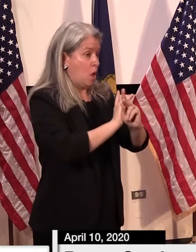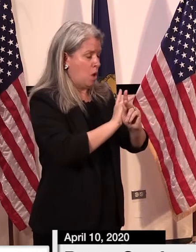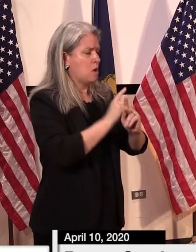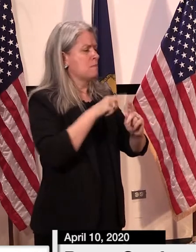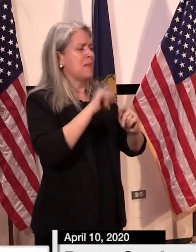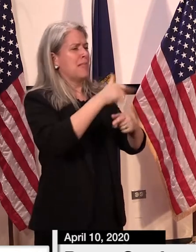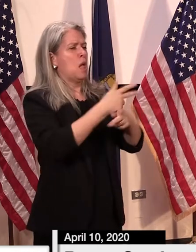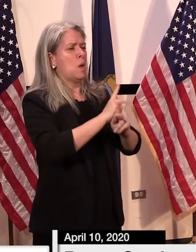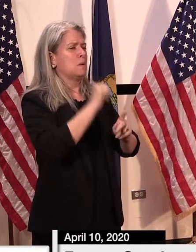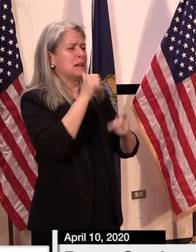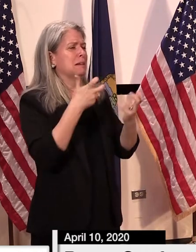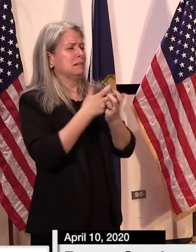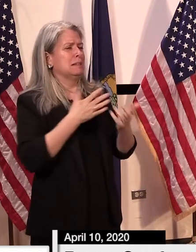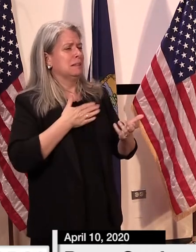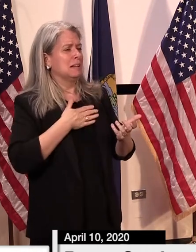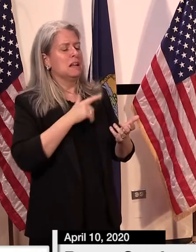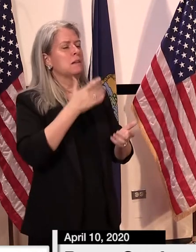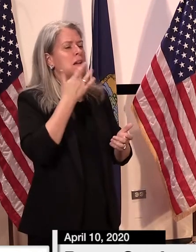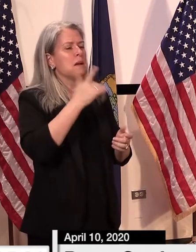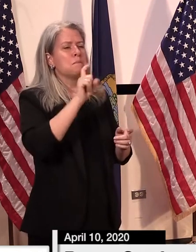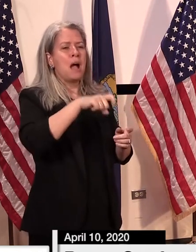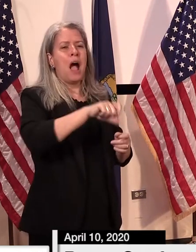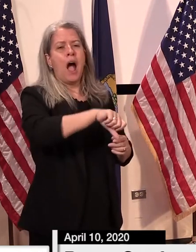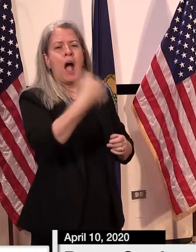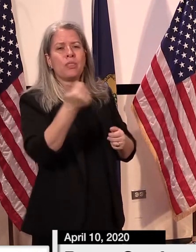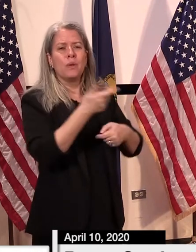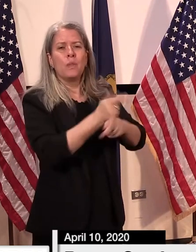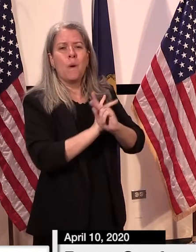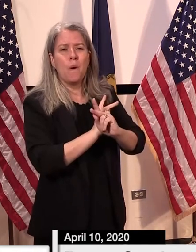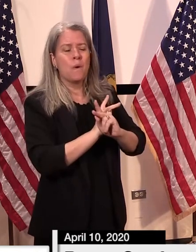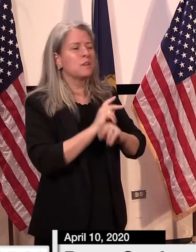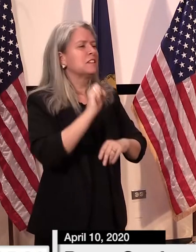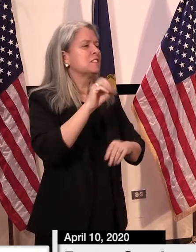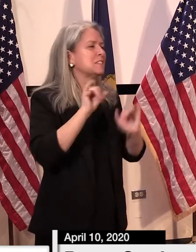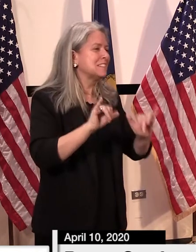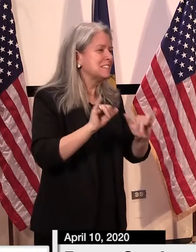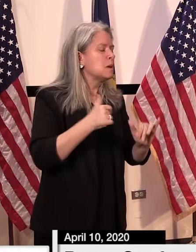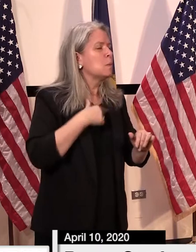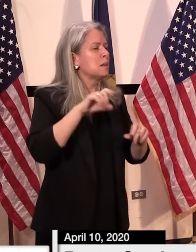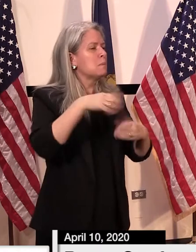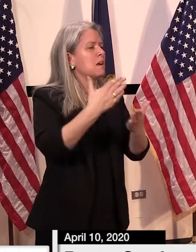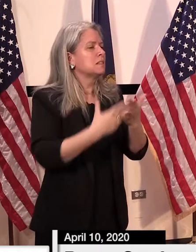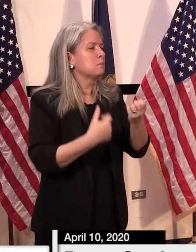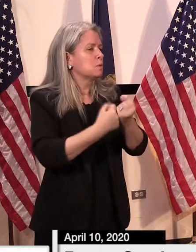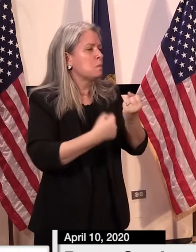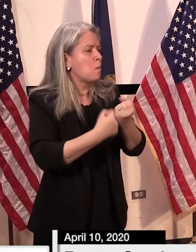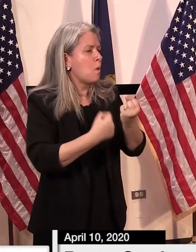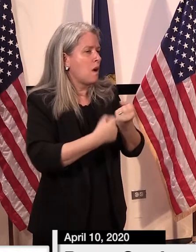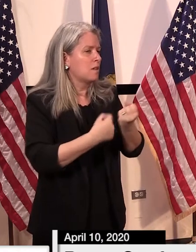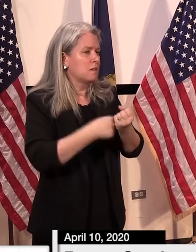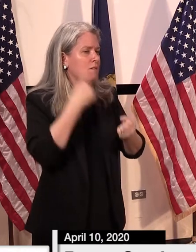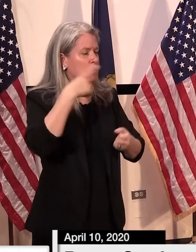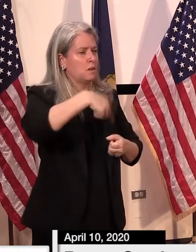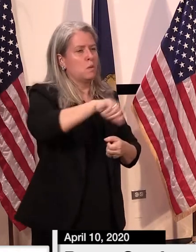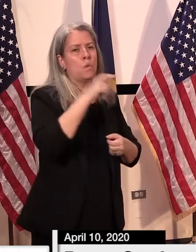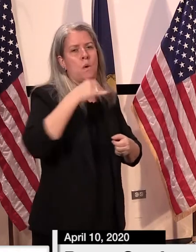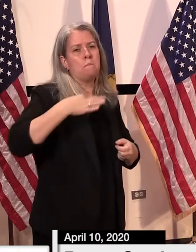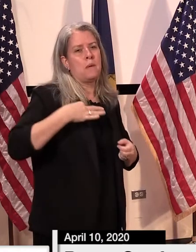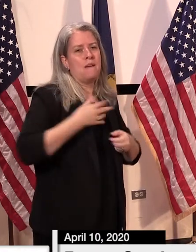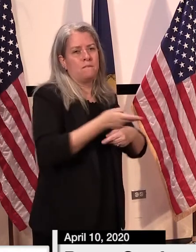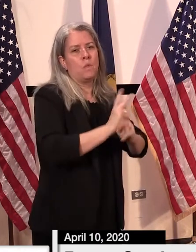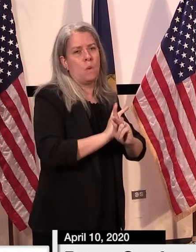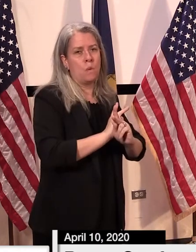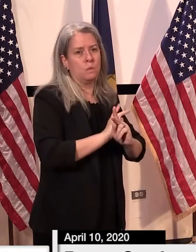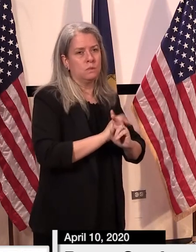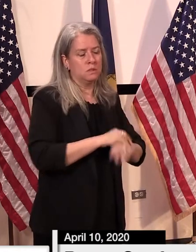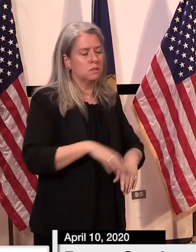that. and we want to issue or help help you with that guidance and offer some technical assistance but again if folks